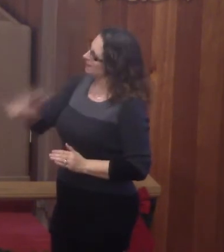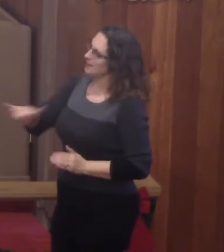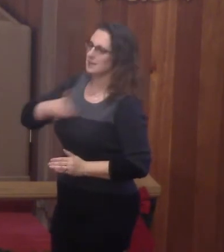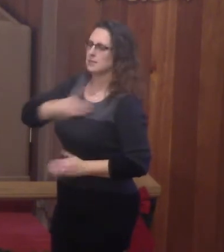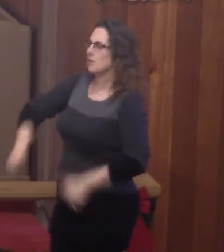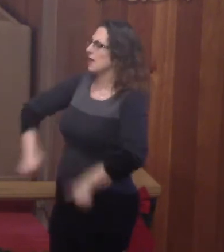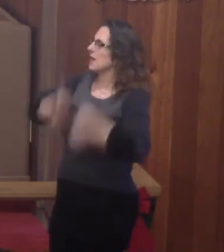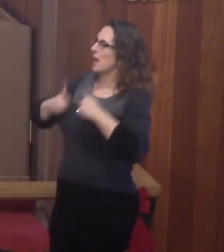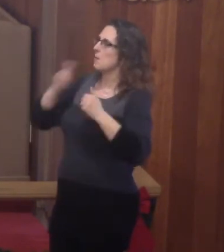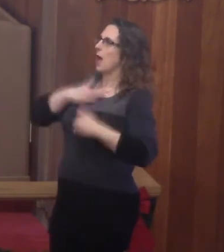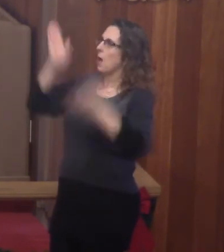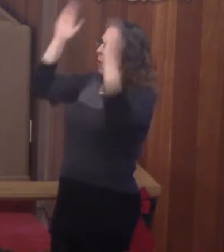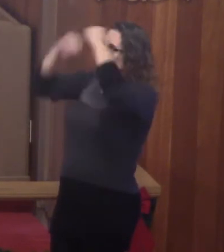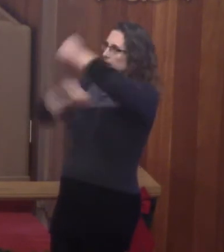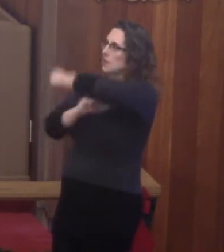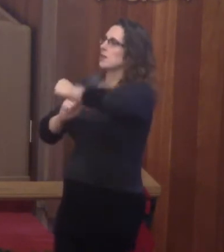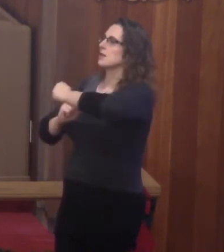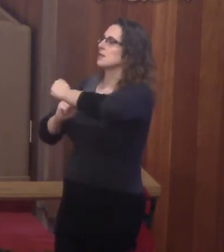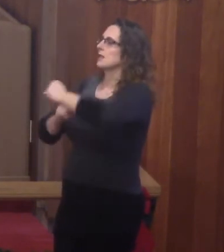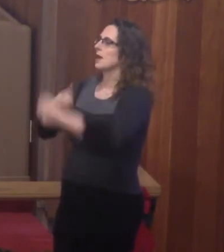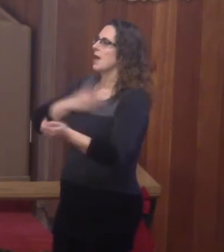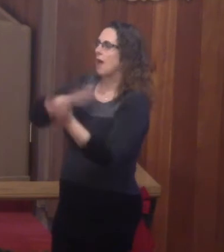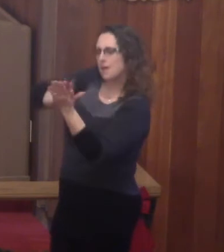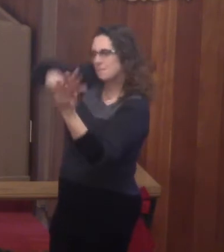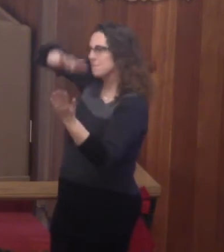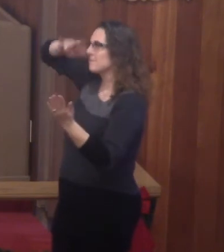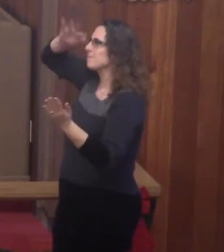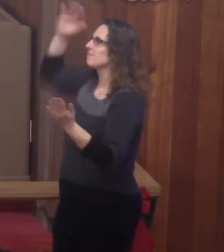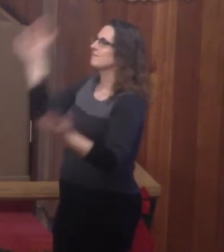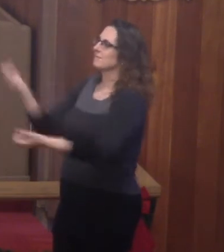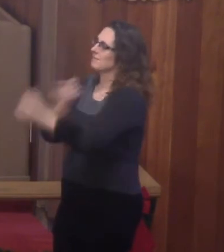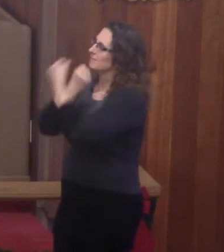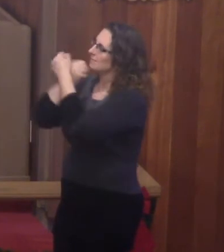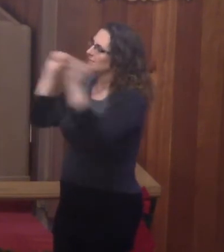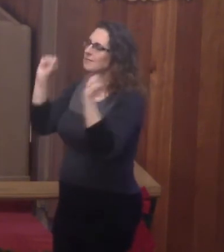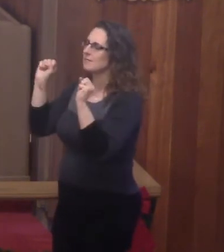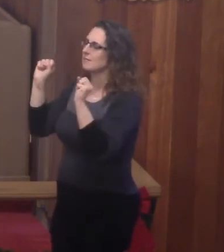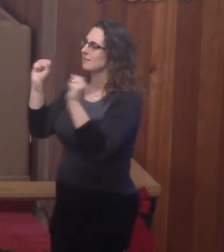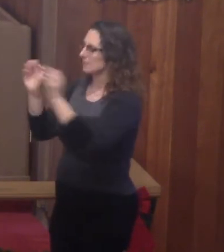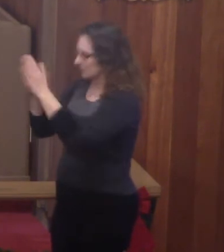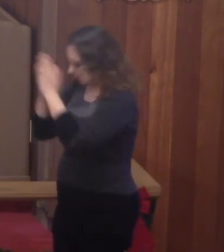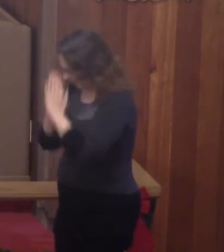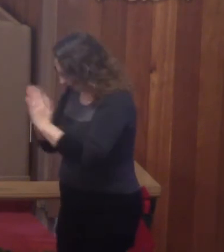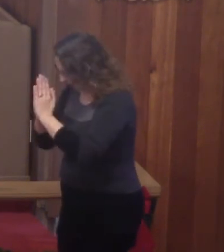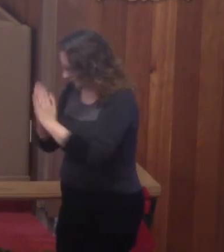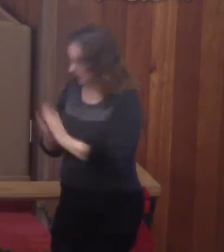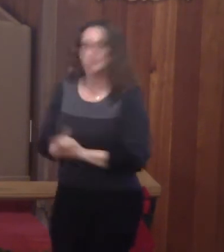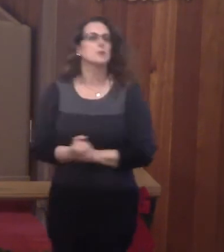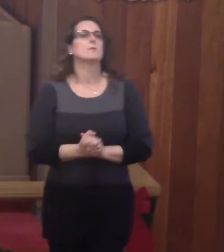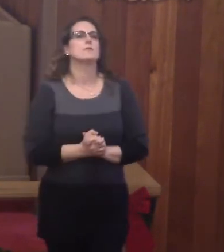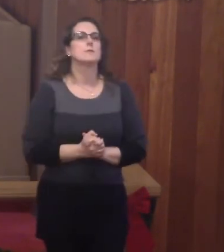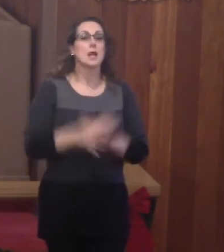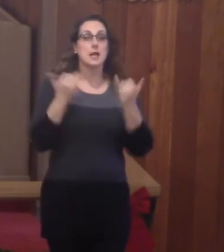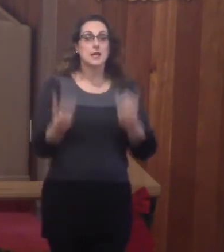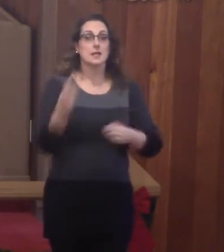It is my life, my hope's foundation, and my glory and salvation. Amen. Today is